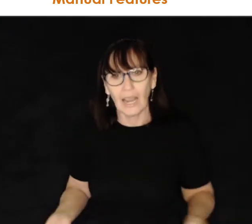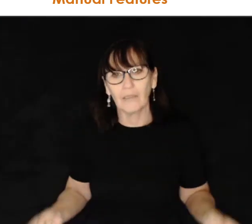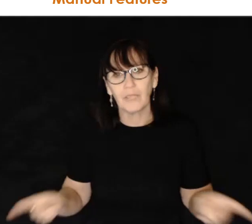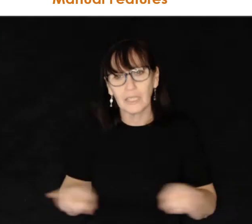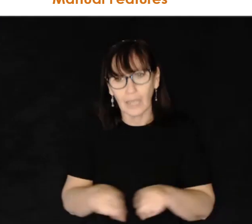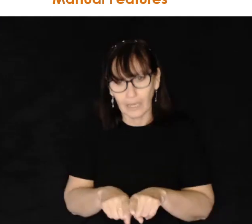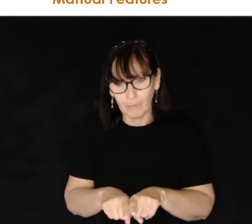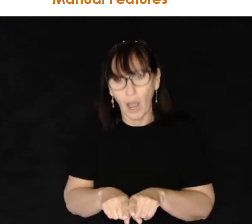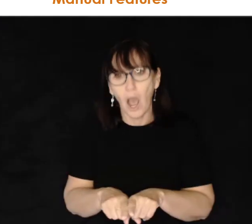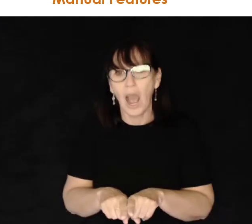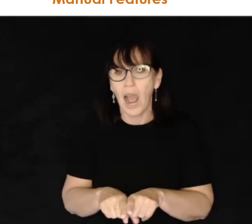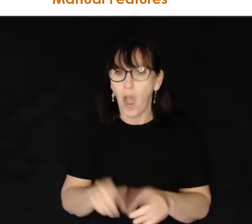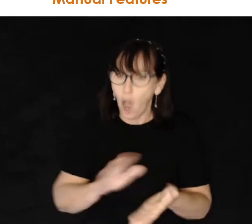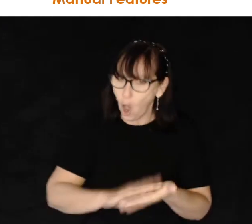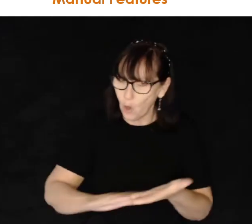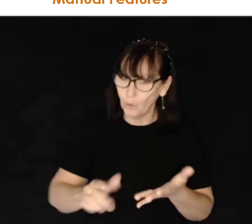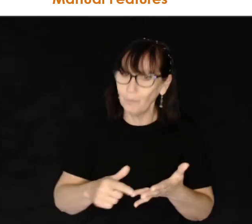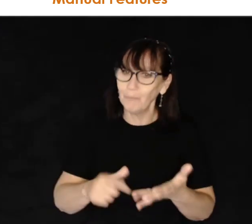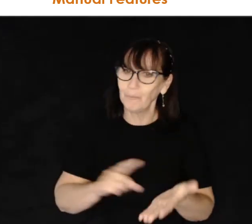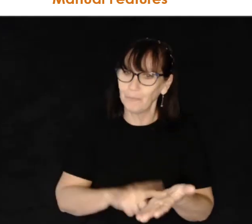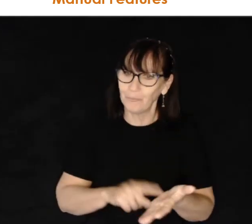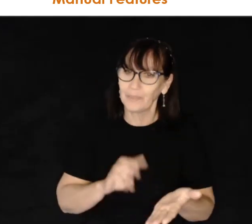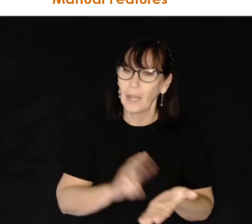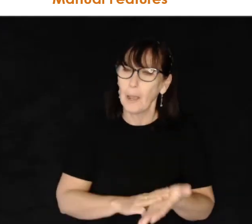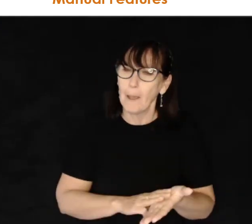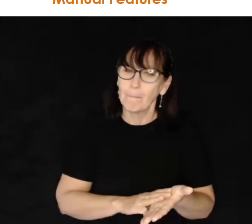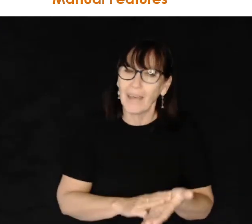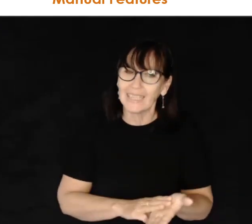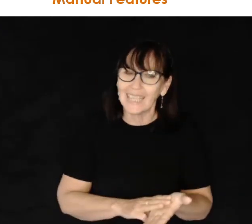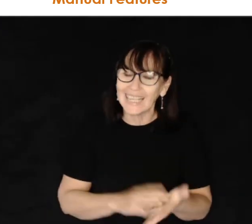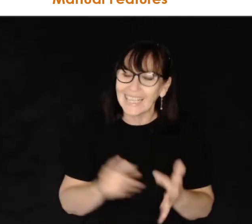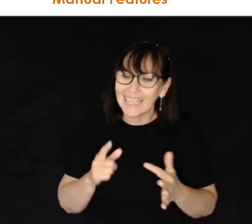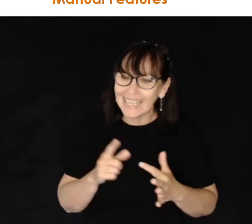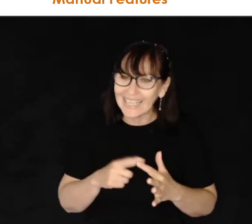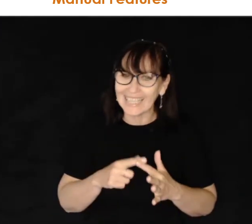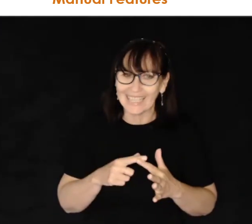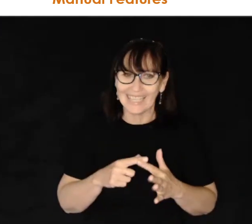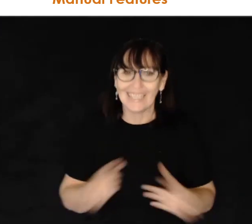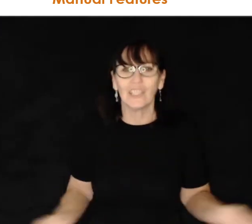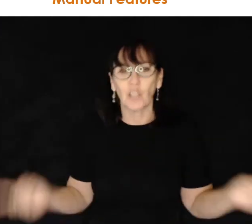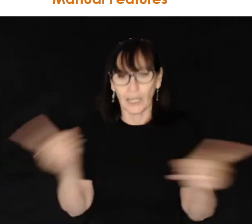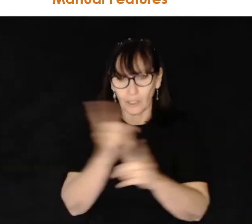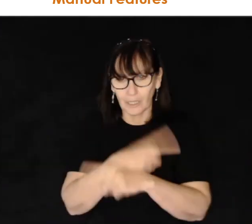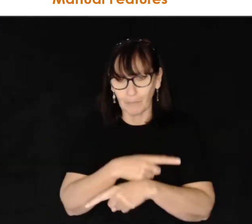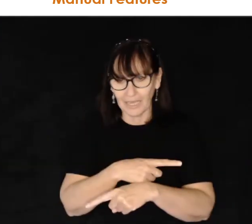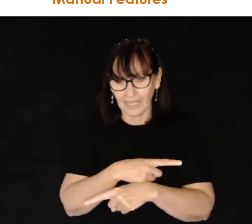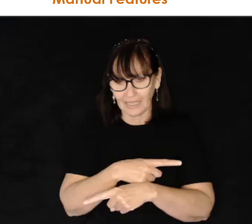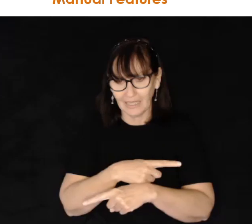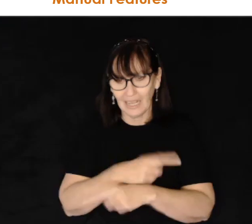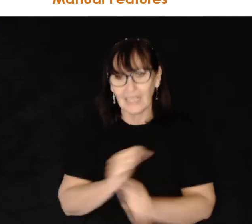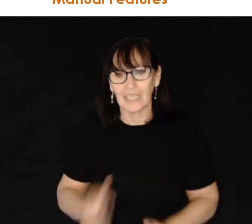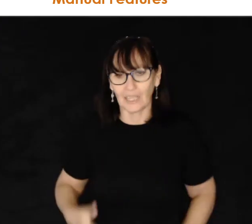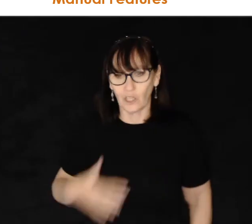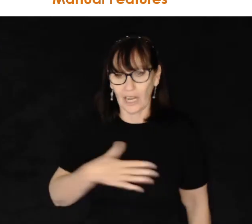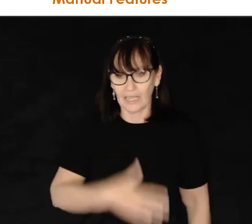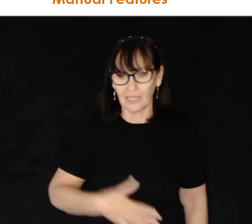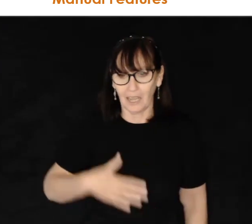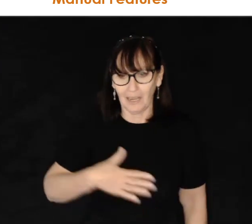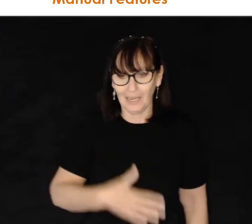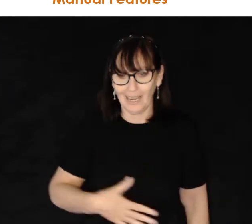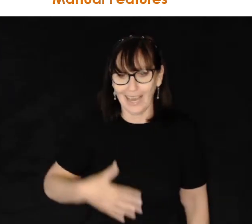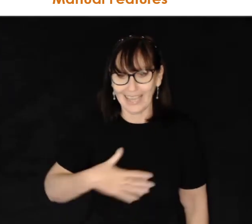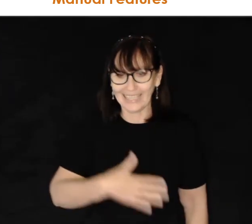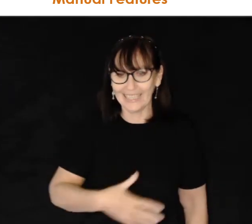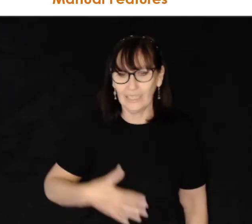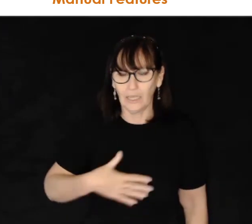have the same home but the E changes the meaning such as